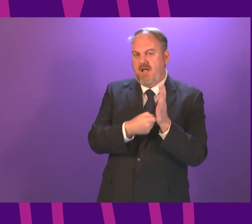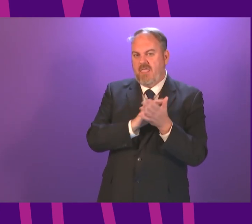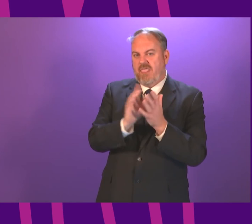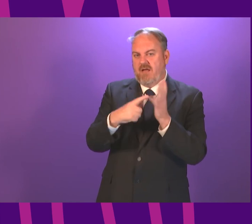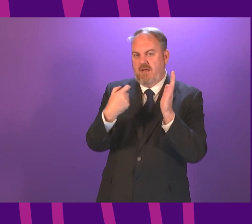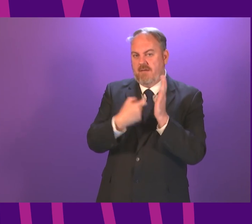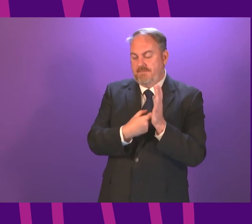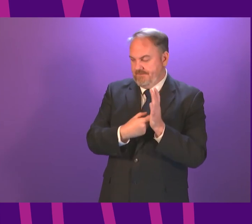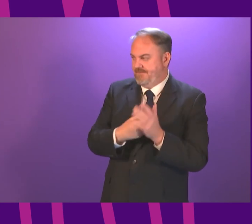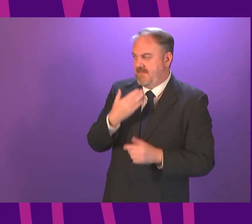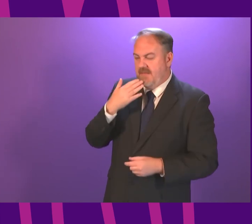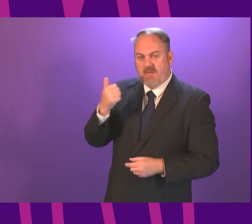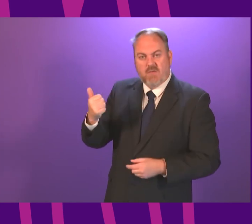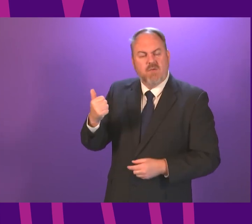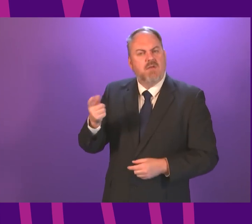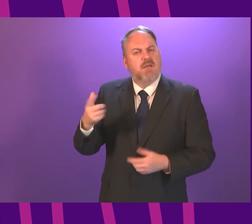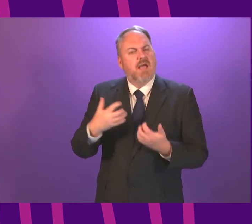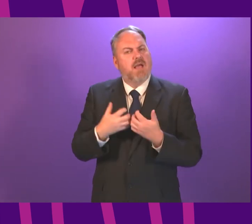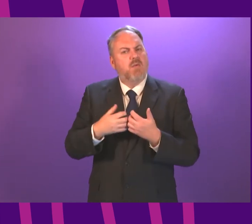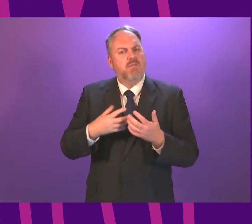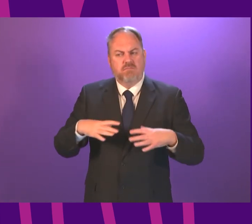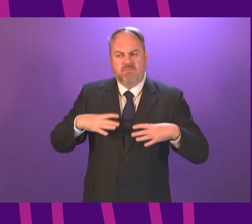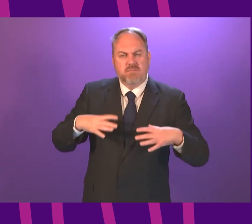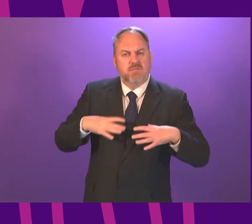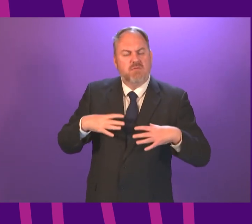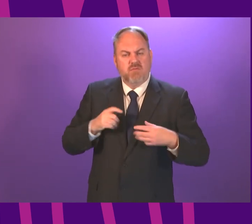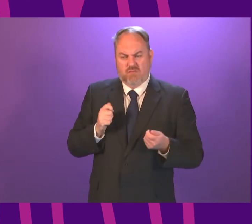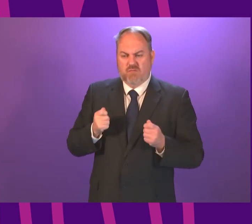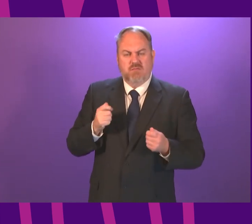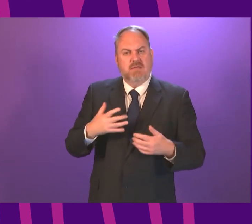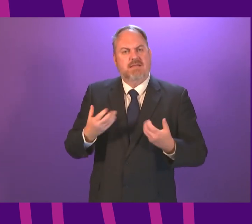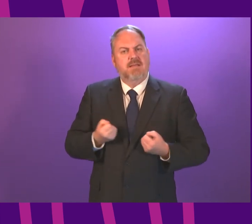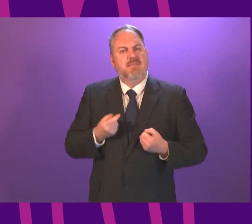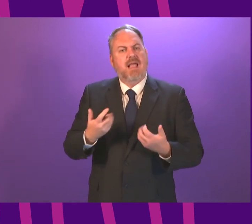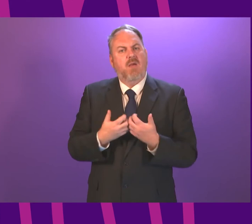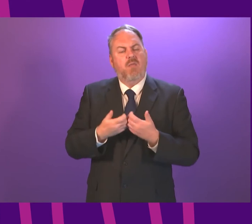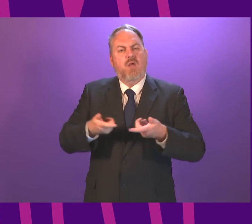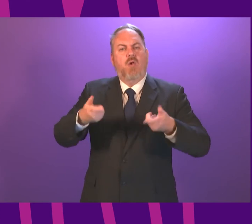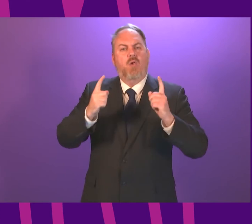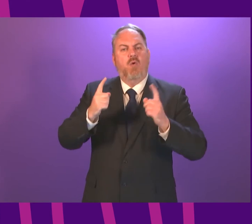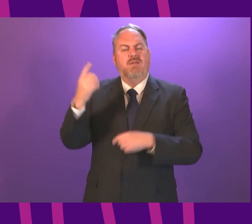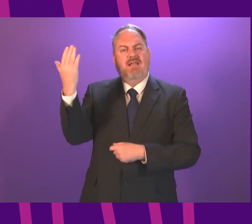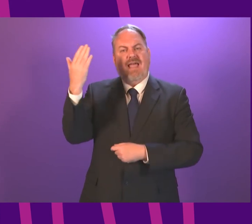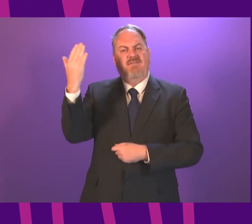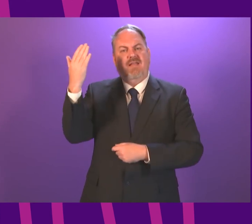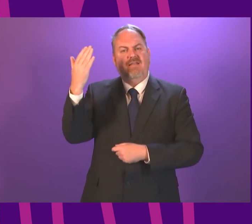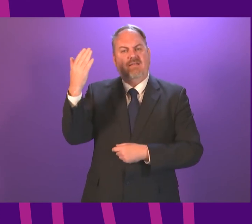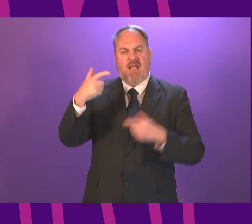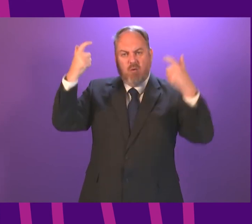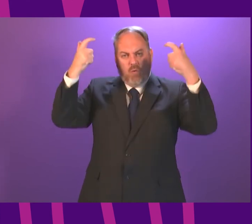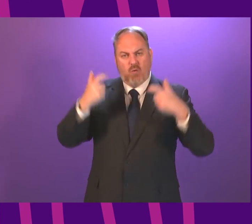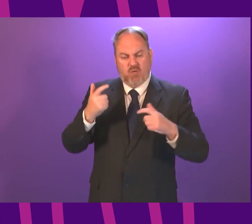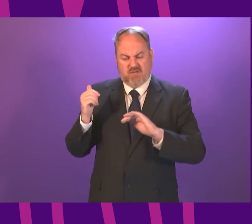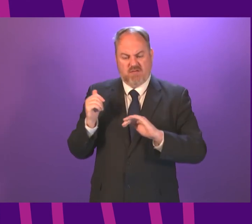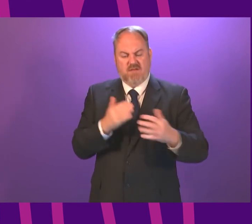First Minister what plans the Scottish Government has to reform the roles of the Lord Advocate and the Crown Office and procurate a fiscal service in light